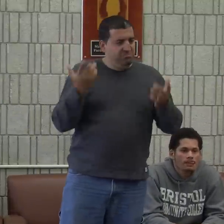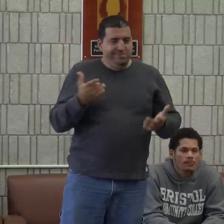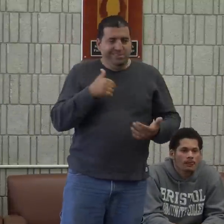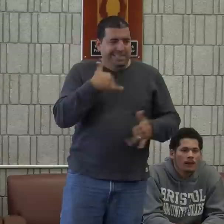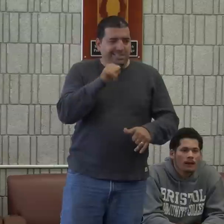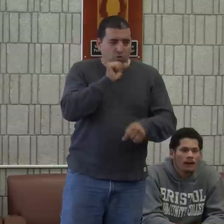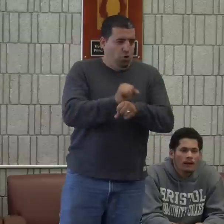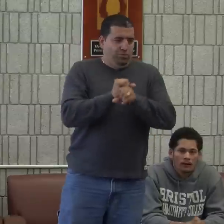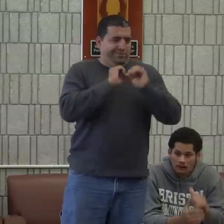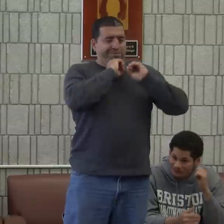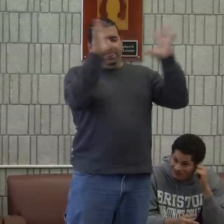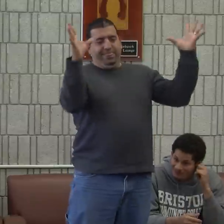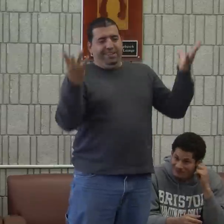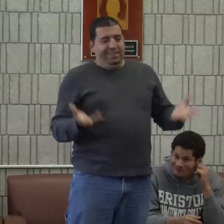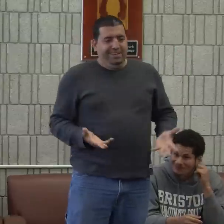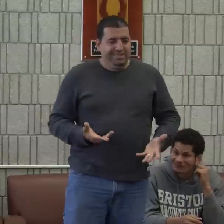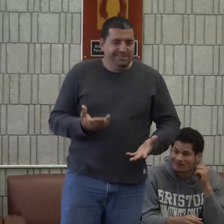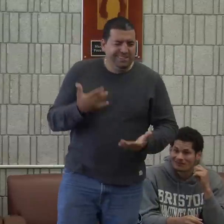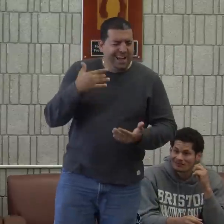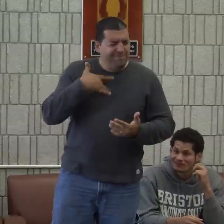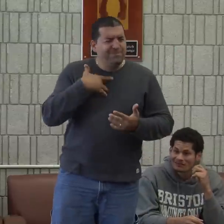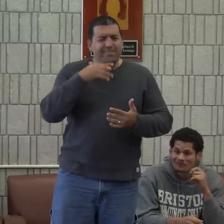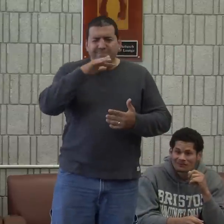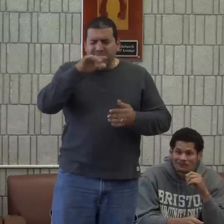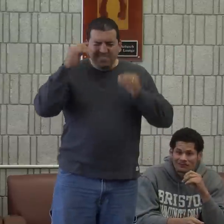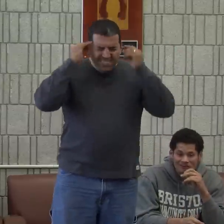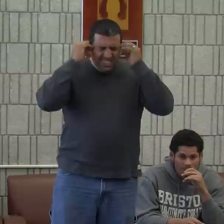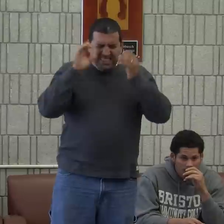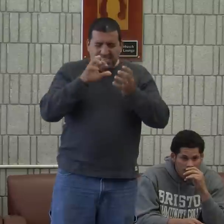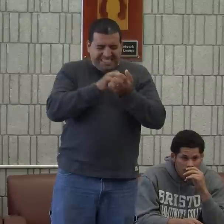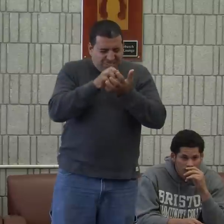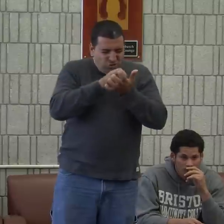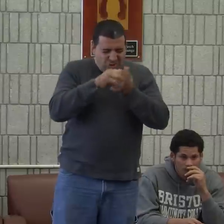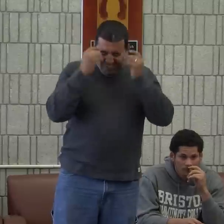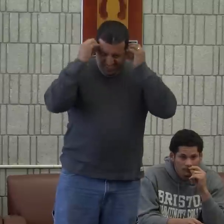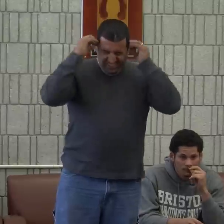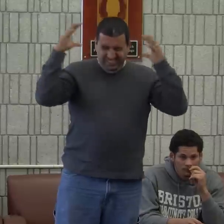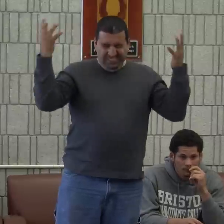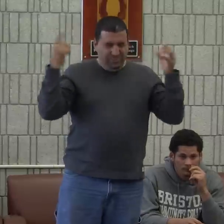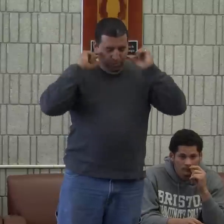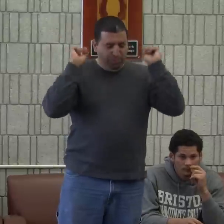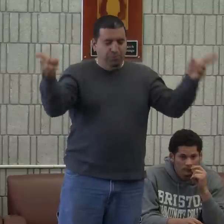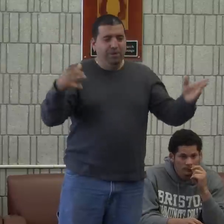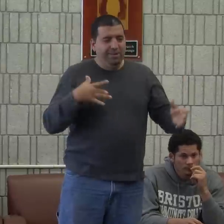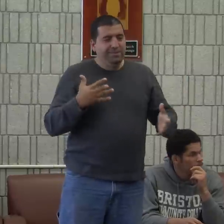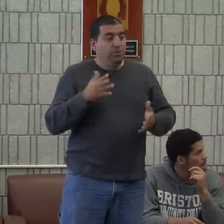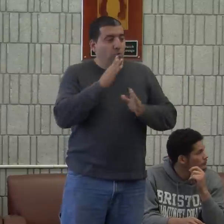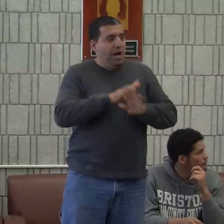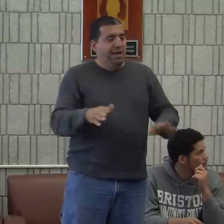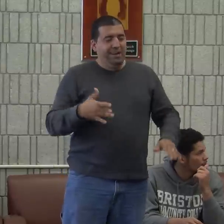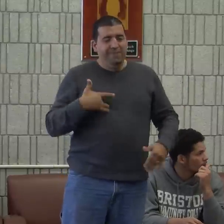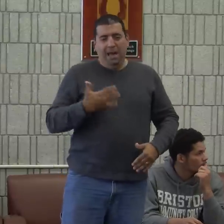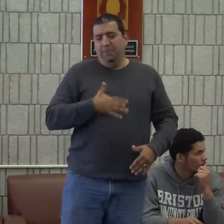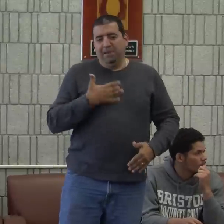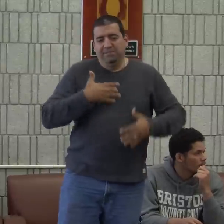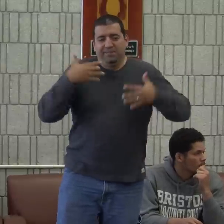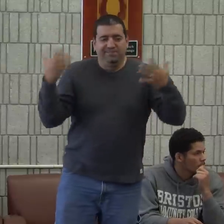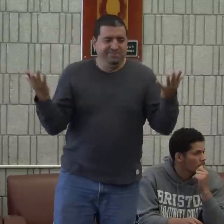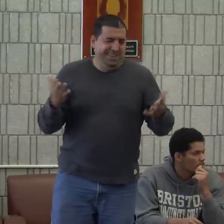And then I got hearing aids, and they did not work, obviously. And it was like this scratching noise in my ears. I got rid of those, and I liked the